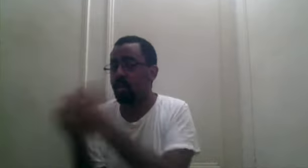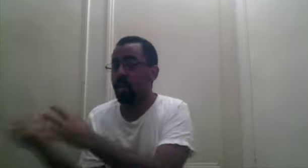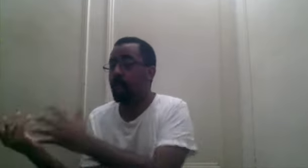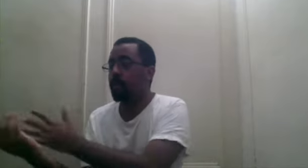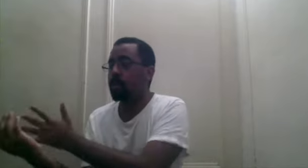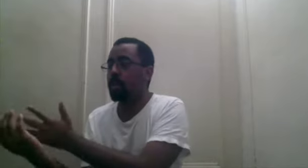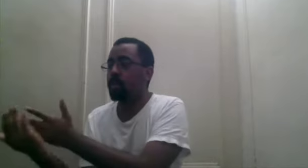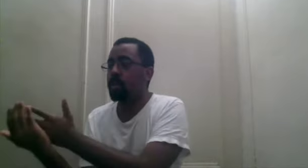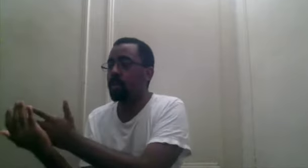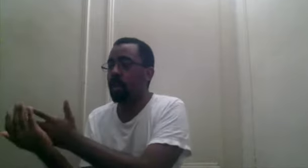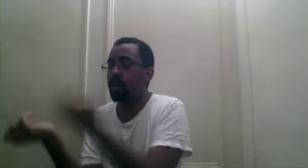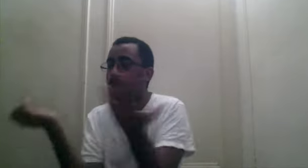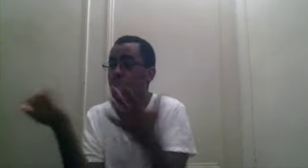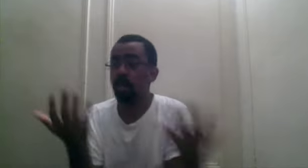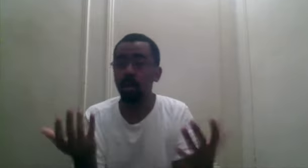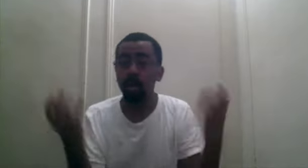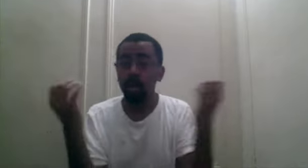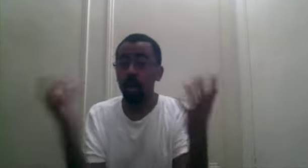Sabo come with you to save me? Like, yo!